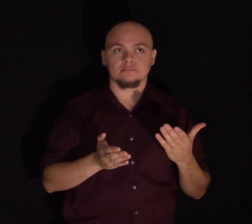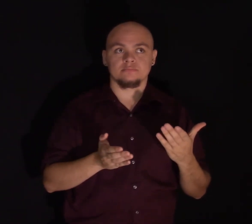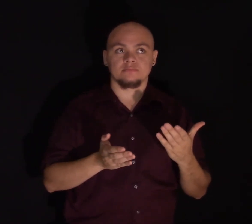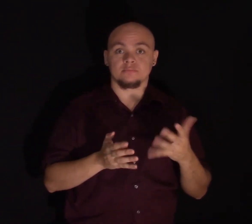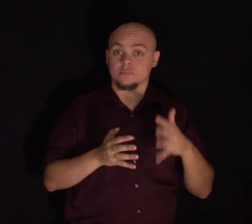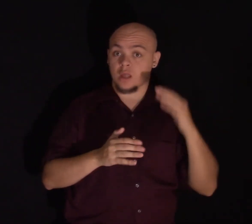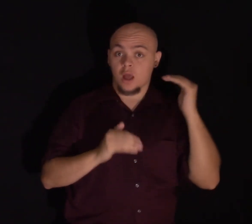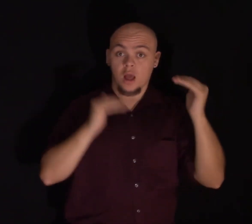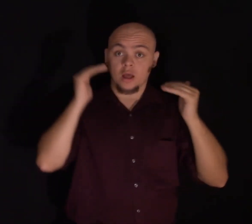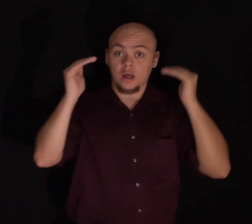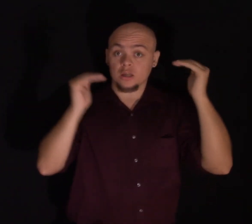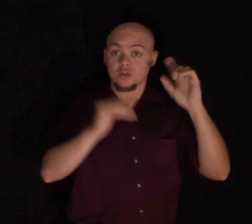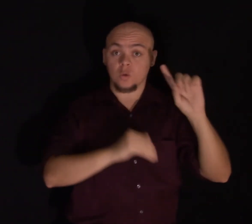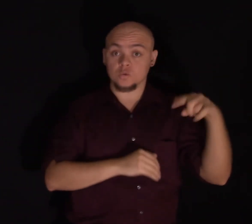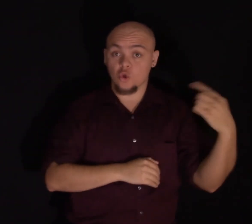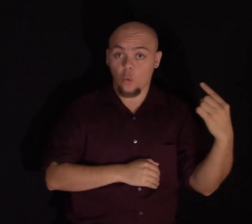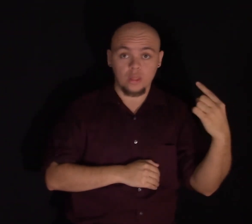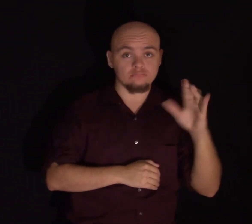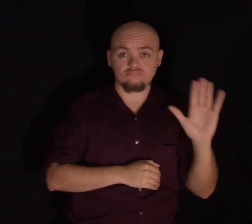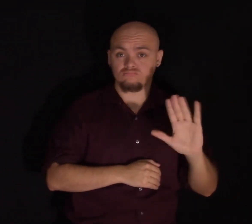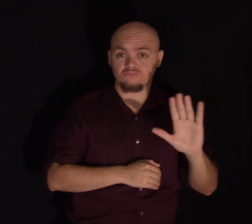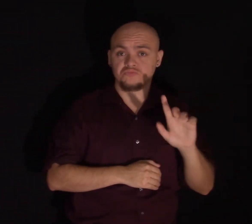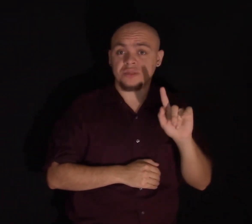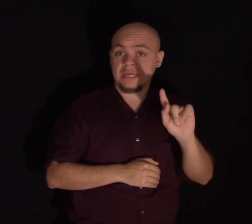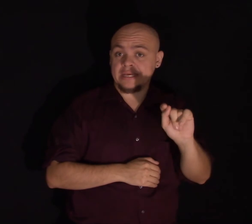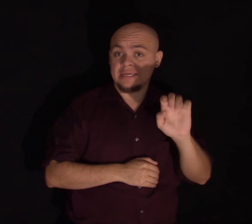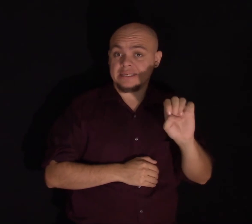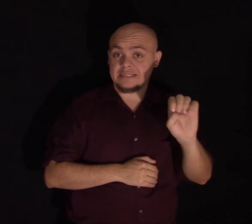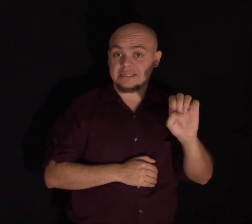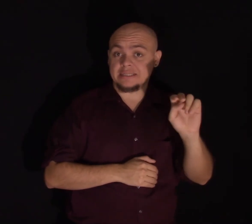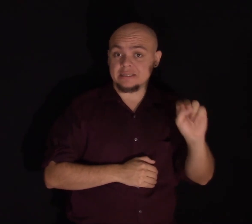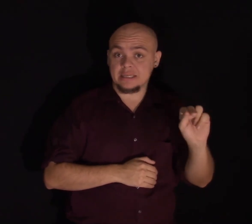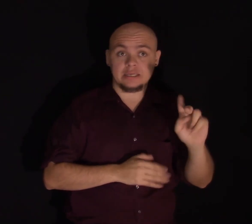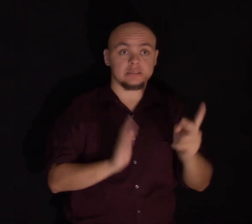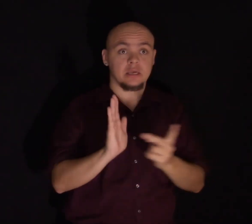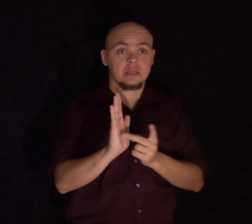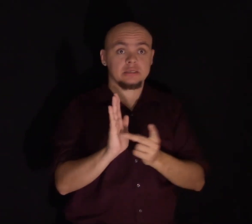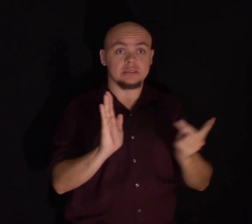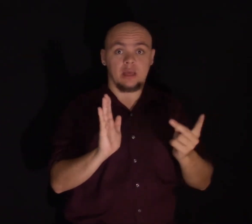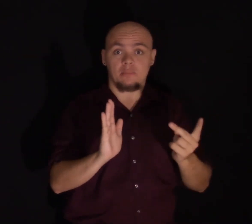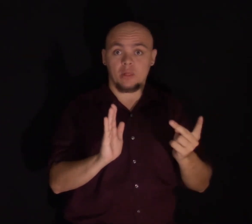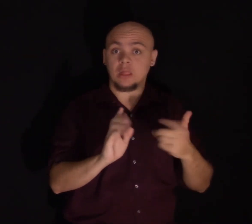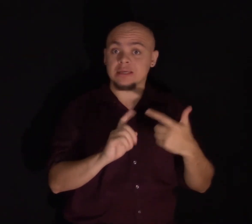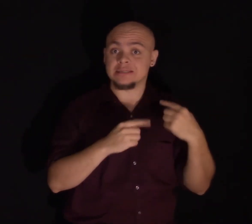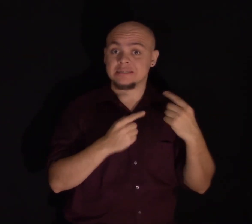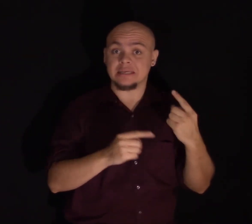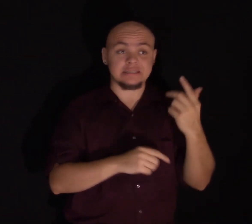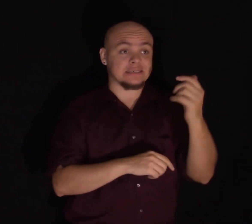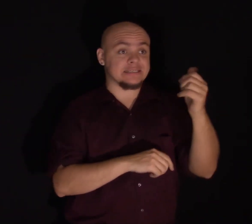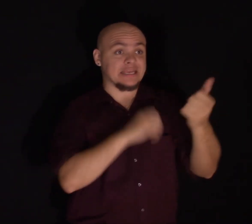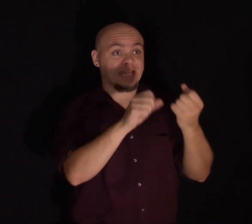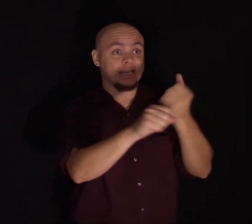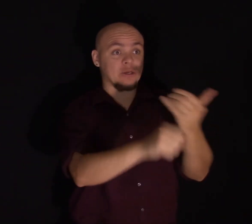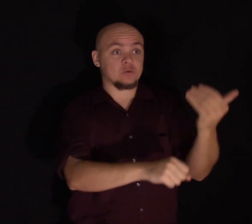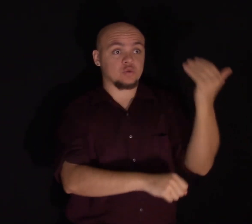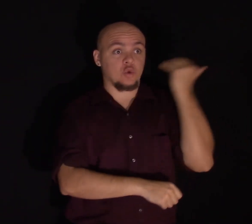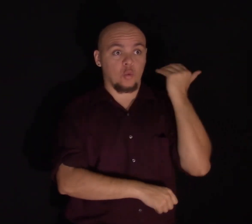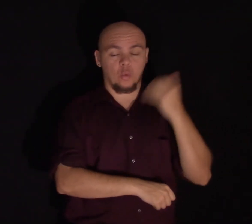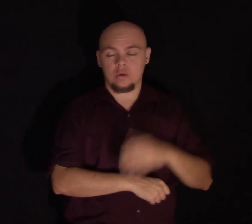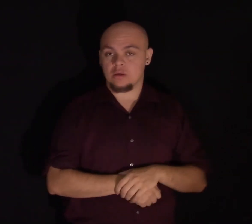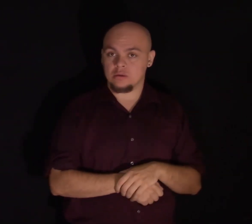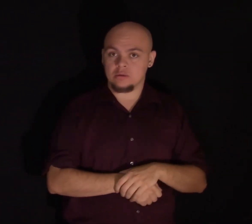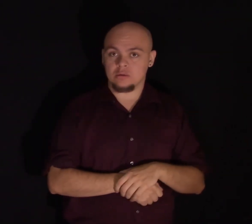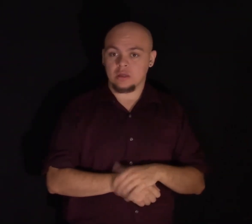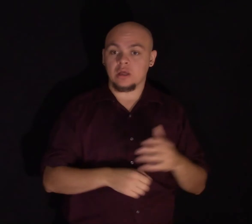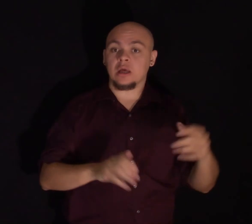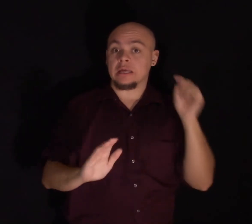adults. Our teens are showing more than doubling over the last 10 years in suicide, so that today in the